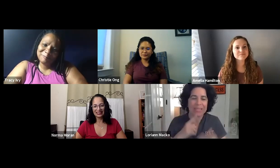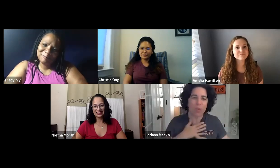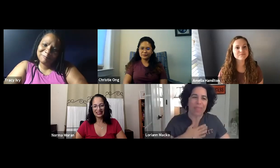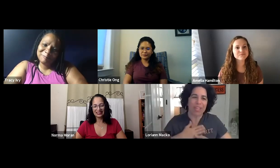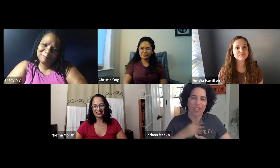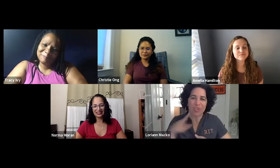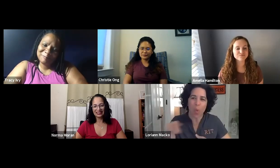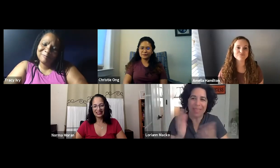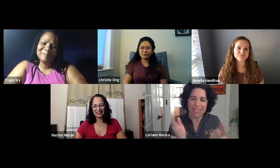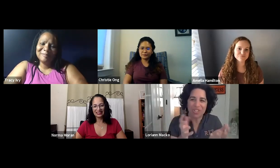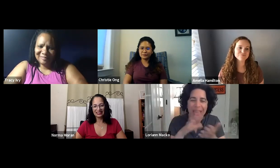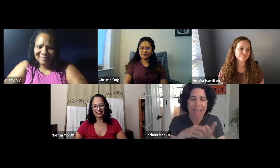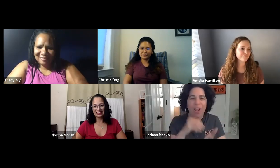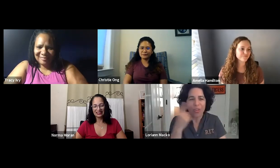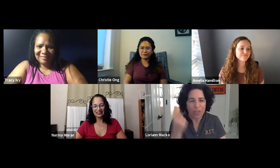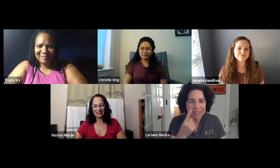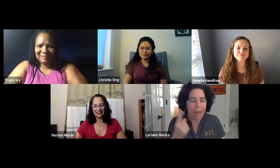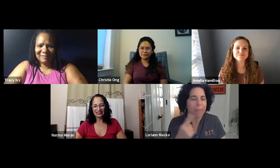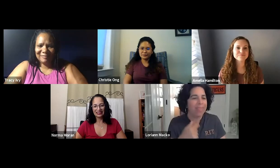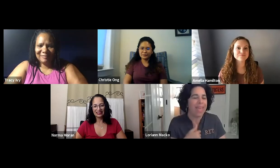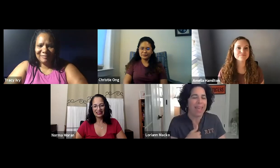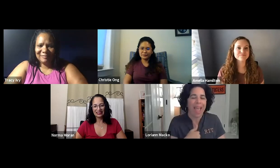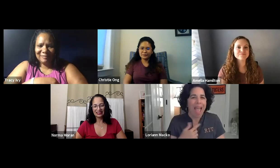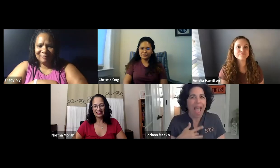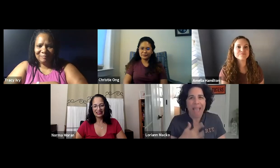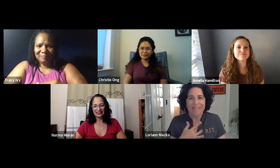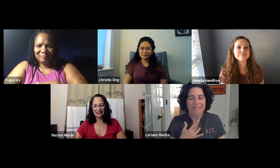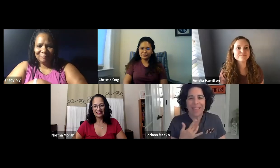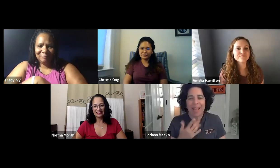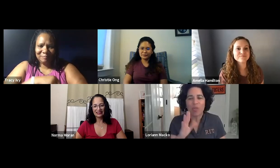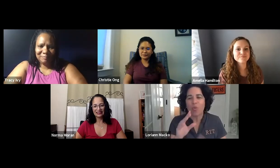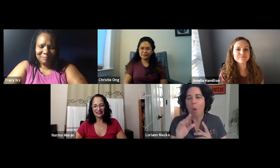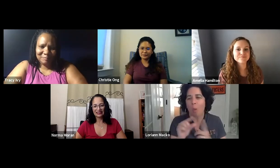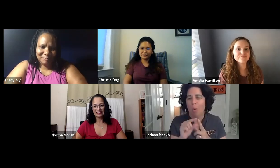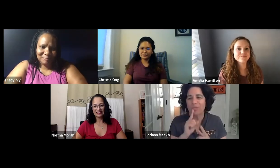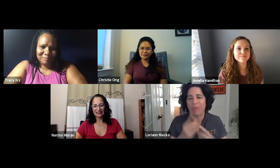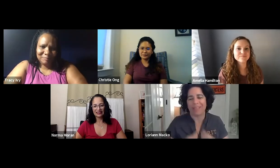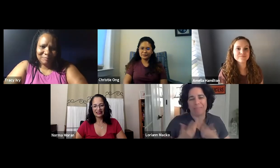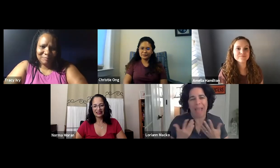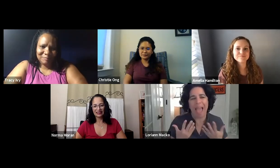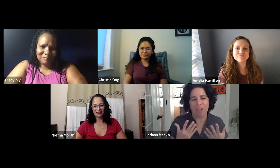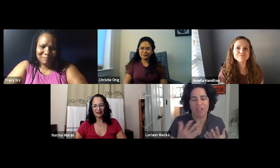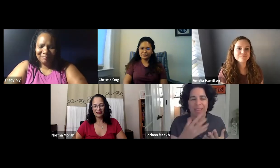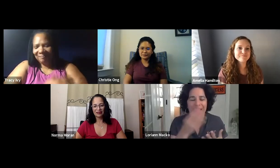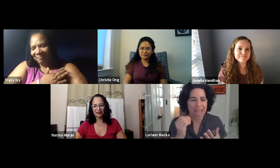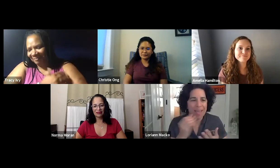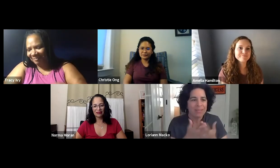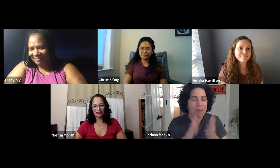hope all of our alumni in the audience enjoyed it as well and hopefully learned something tonight. Really, your words